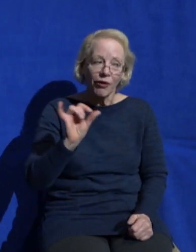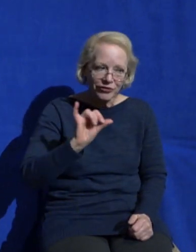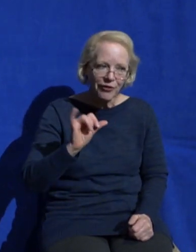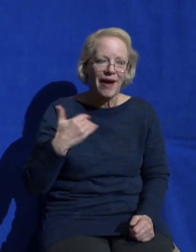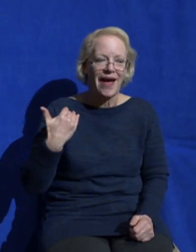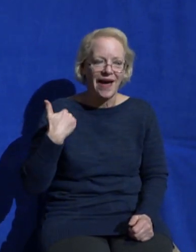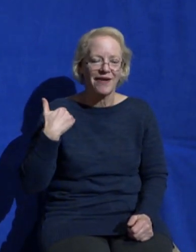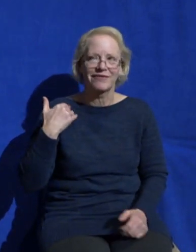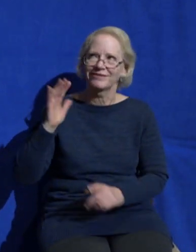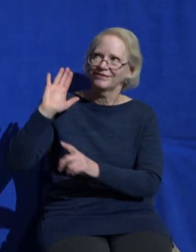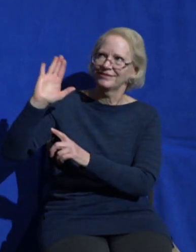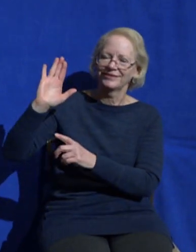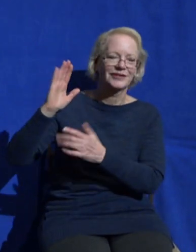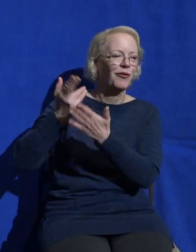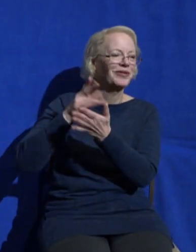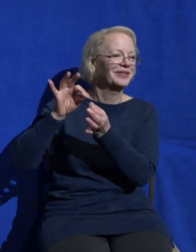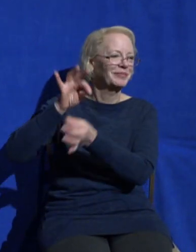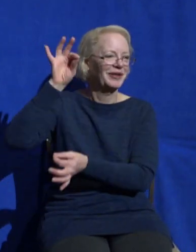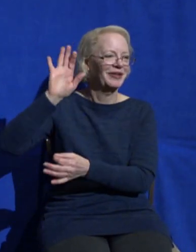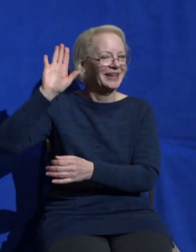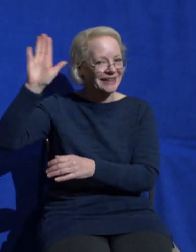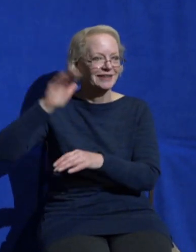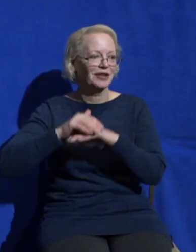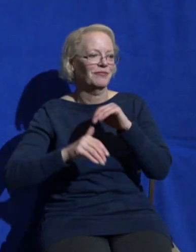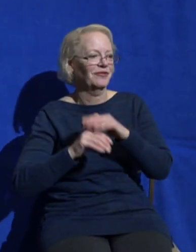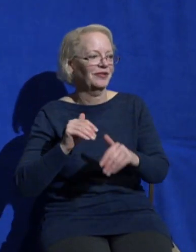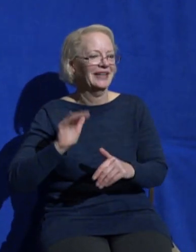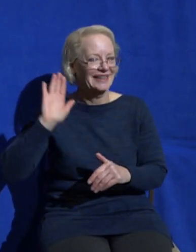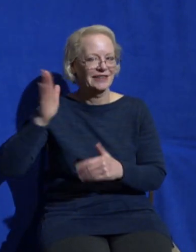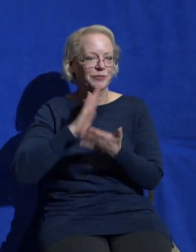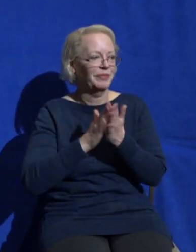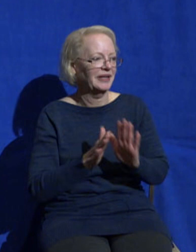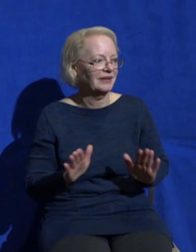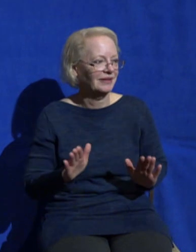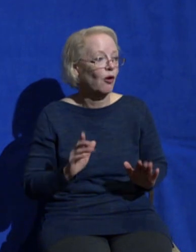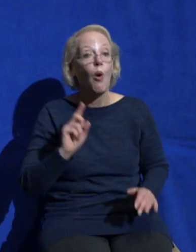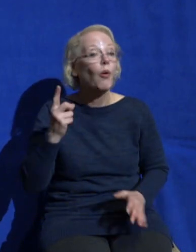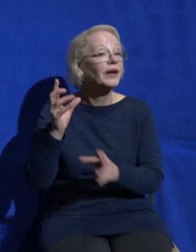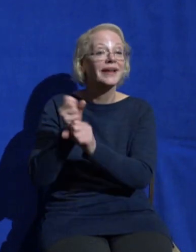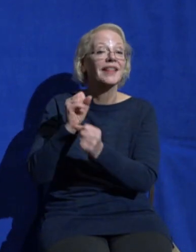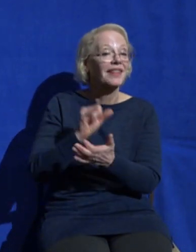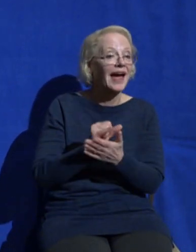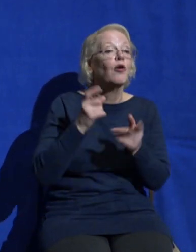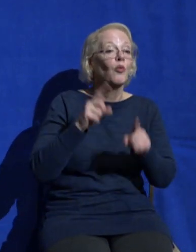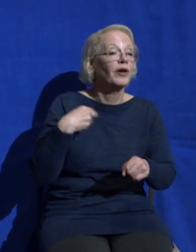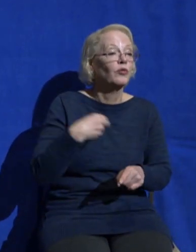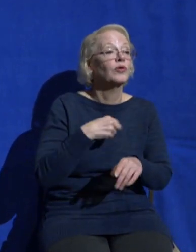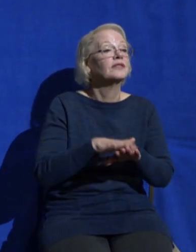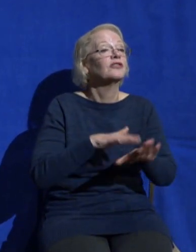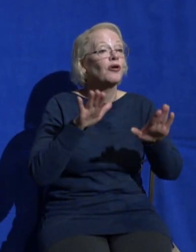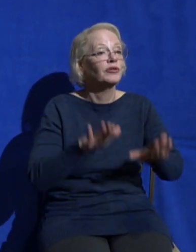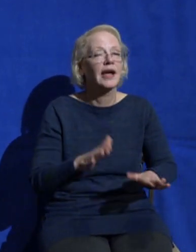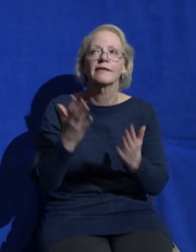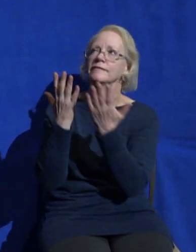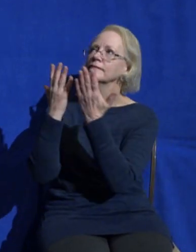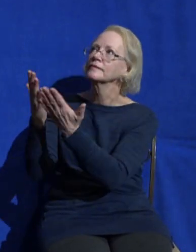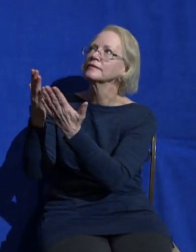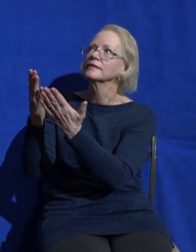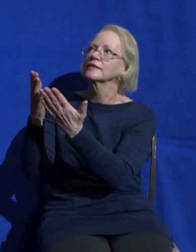that can only come from dwelling in the presence of God and allowing the Holy Spirit to minister his word to our hearts I'm